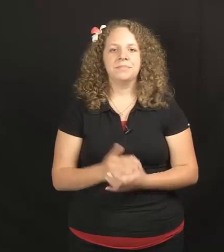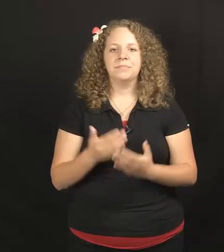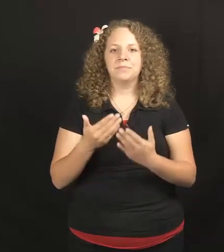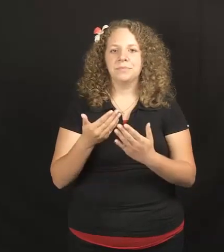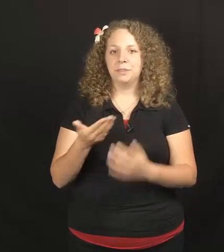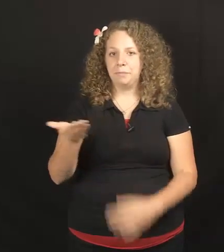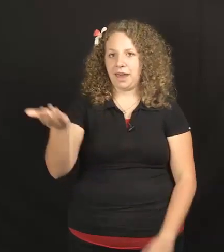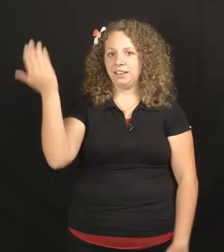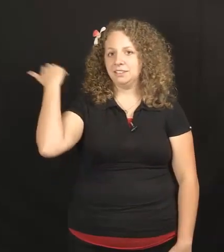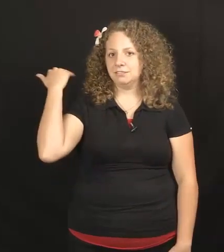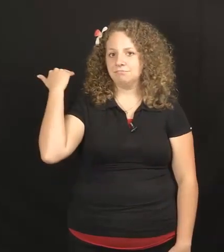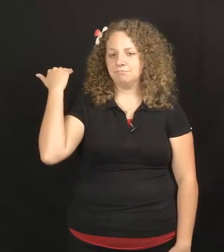The past